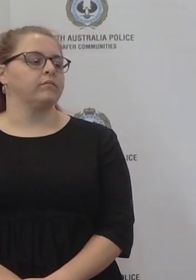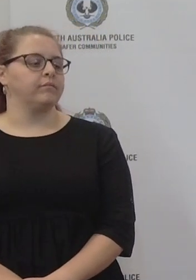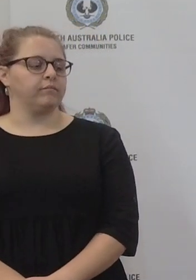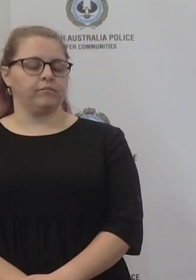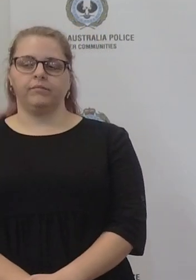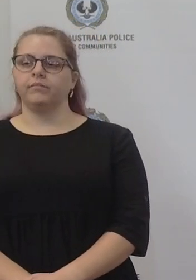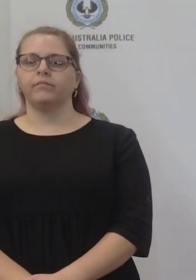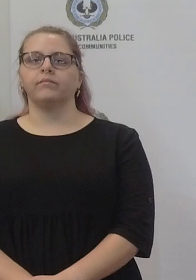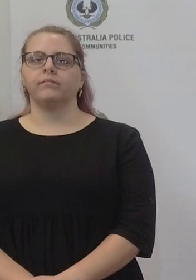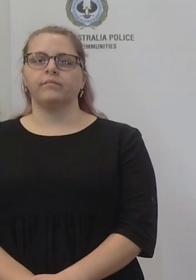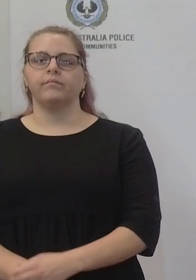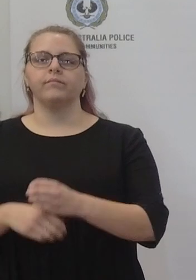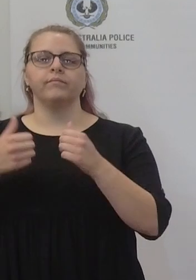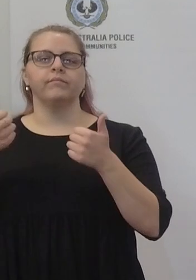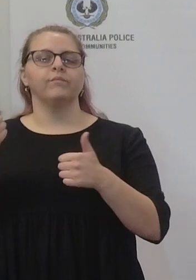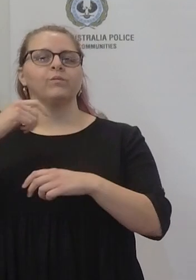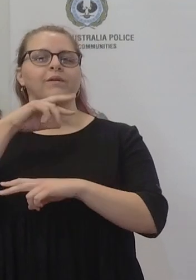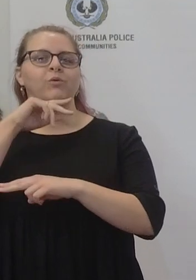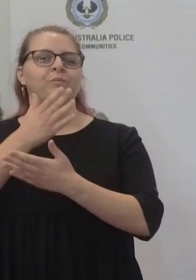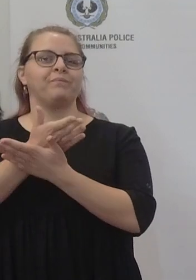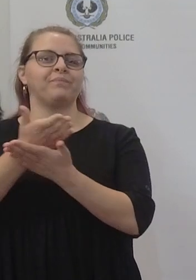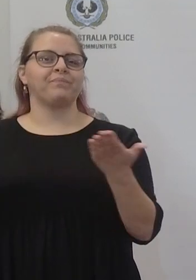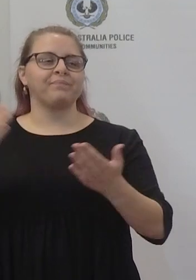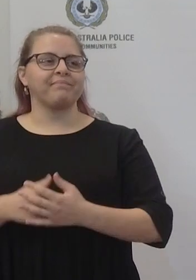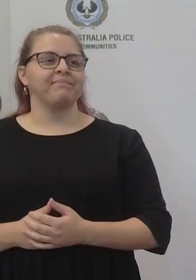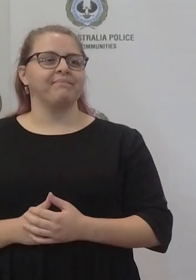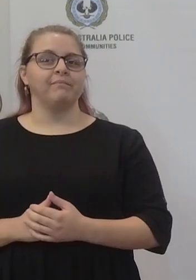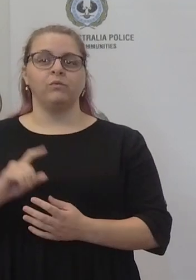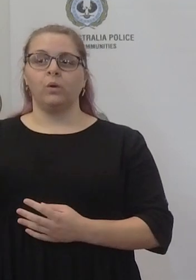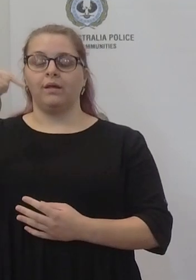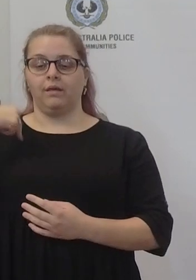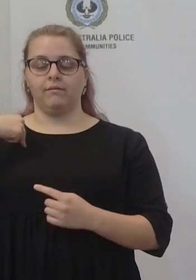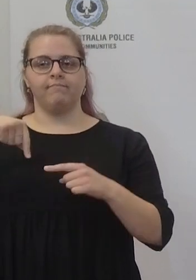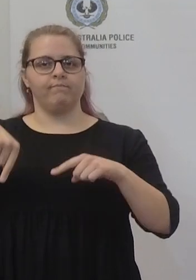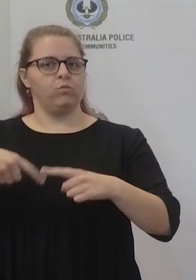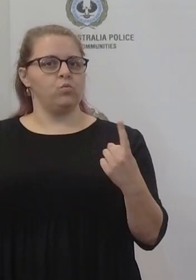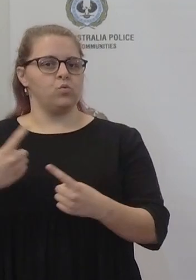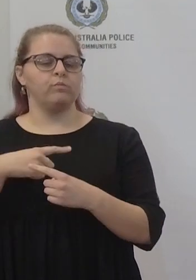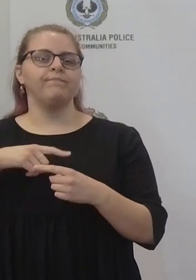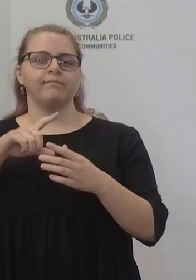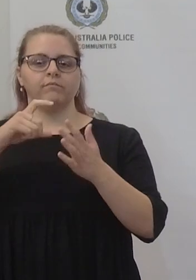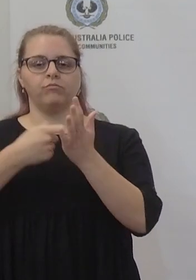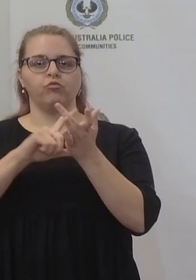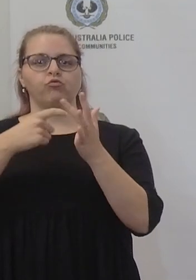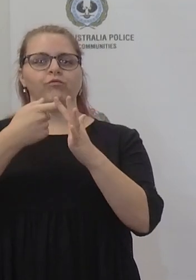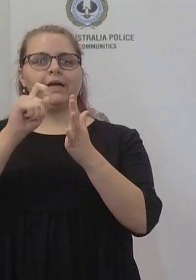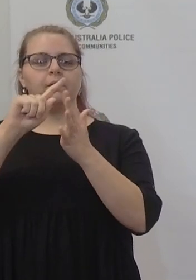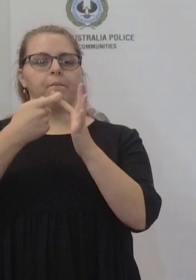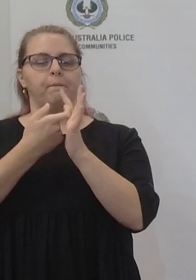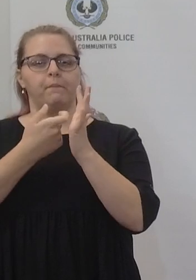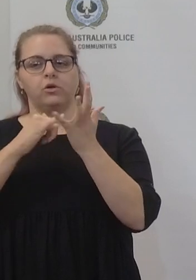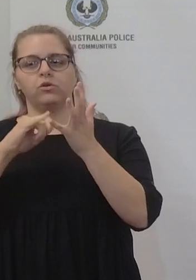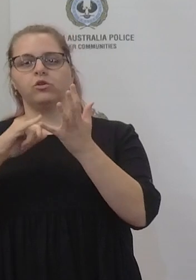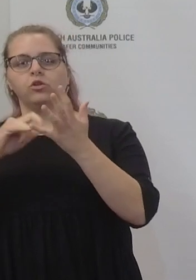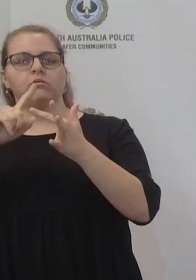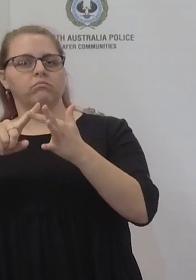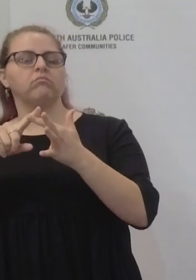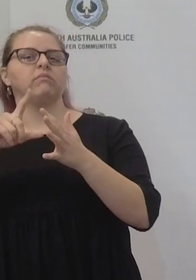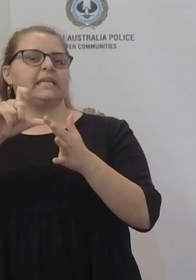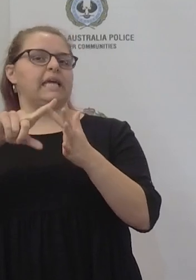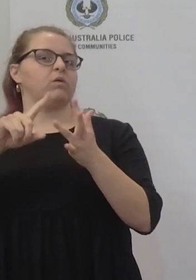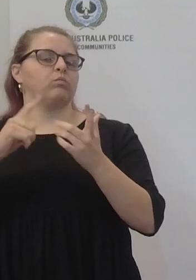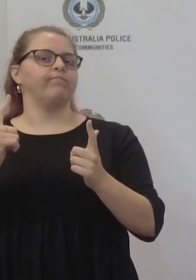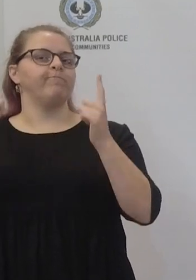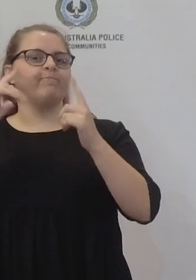Okay good afternoon today I'm joined with Rick Perce the Chief Executive of Education and Professor Spurrier from SA Health